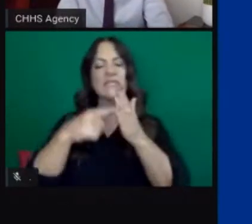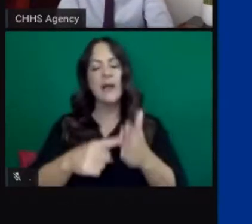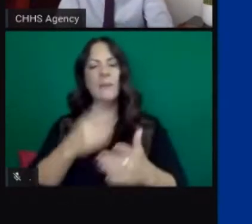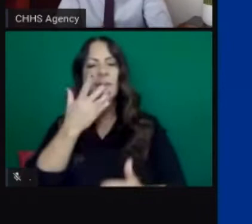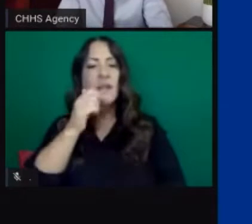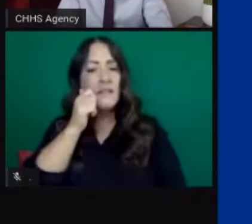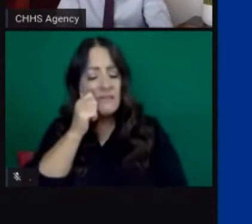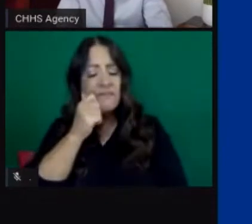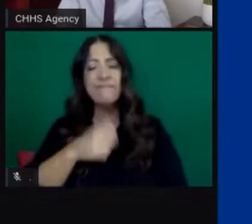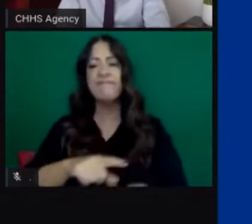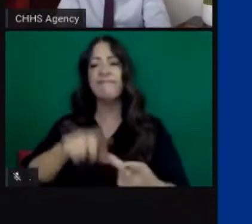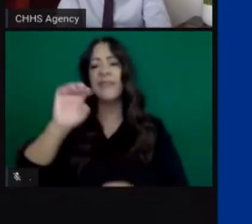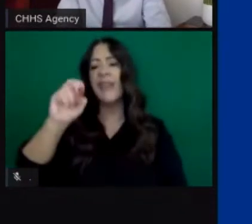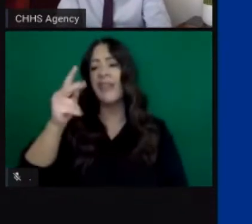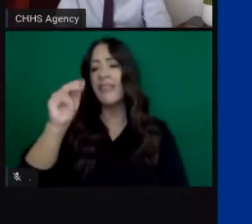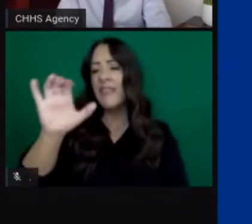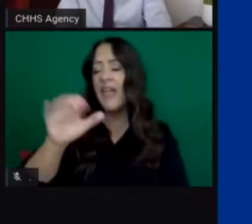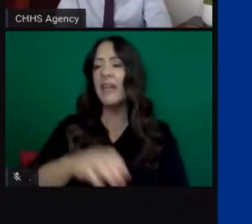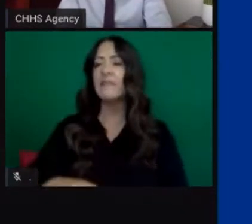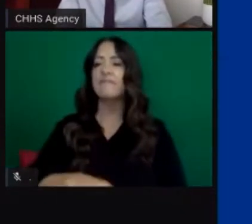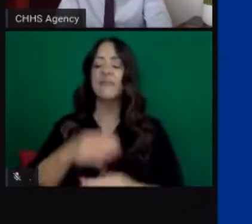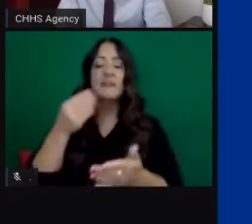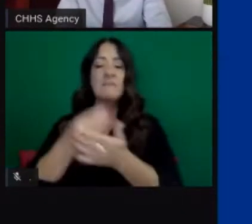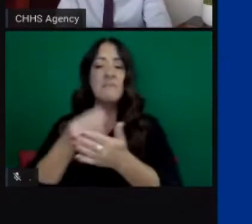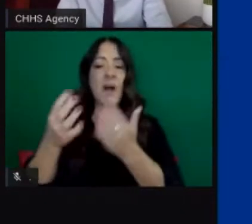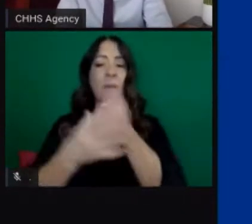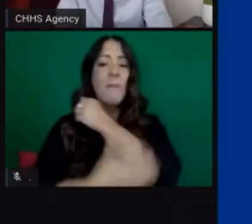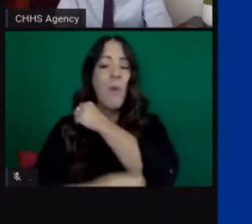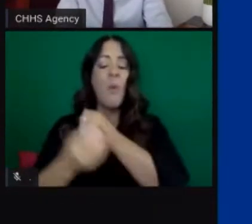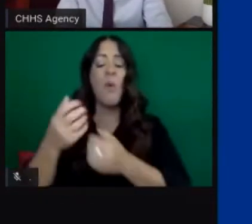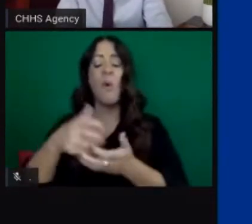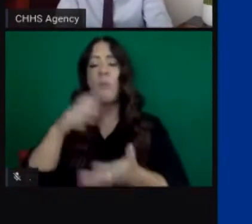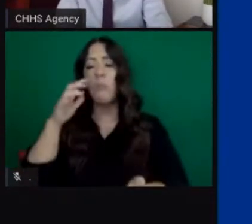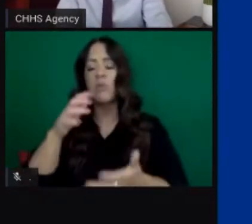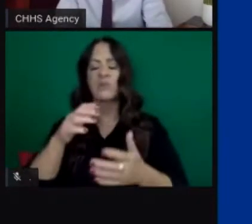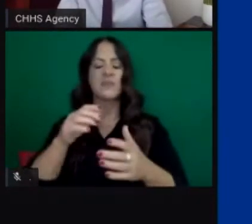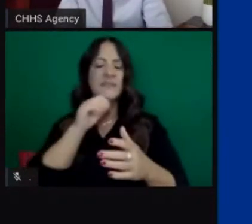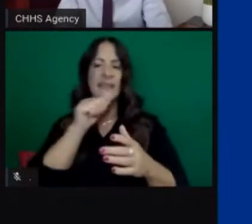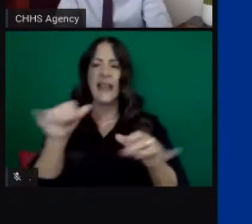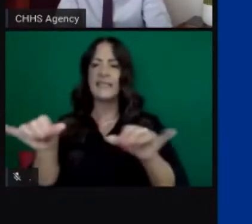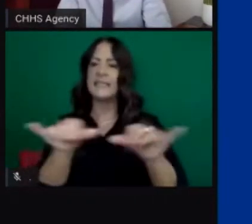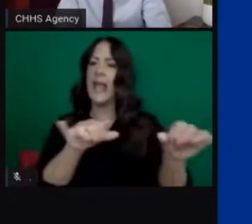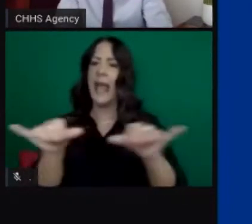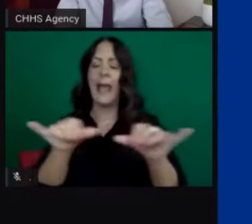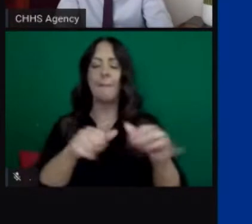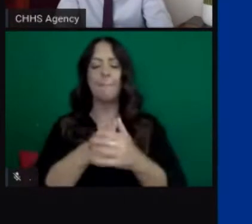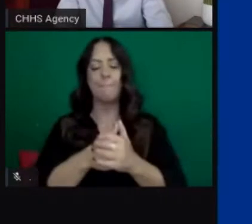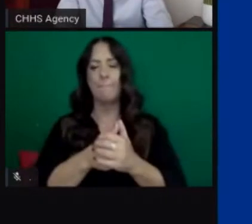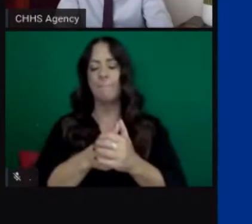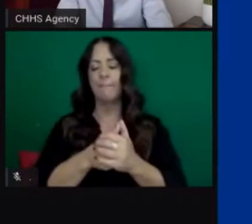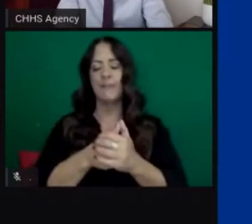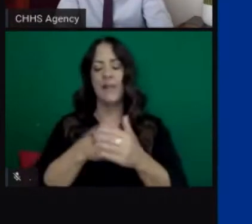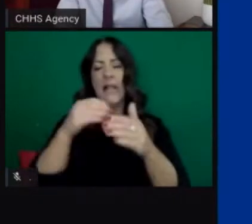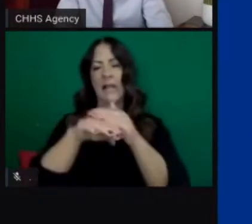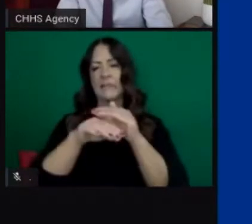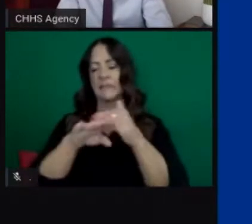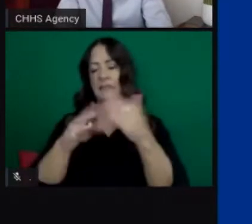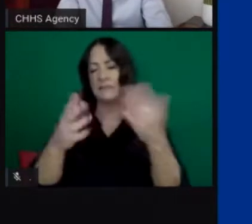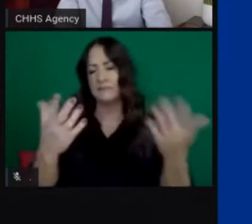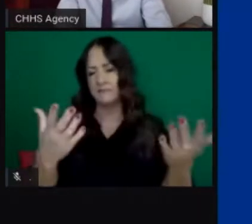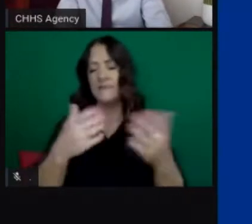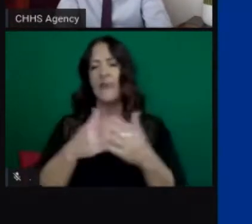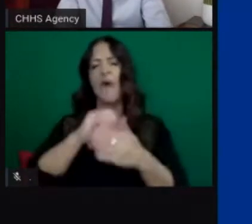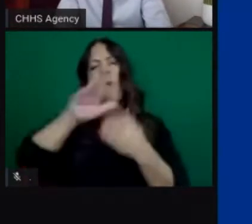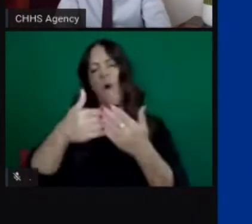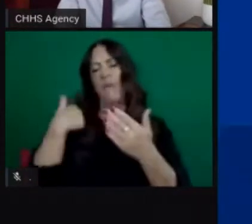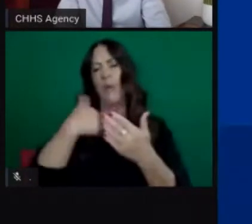inequalities that cross cut across many of the covid 19 data points that we share with you on